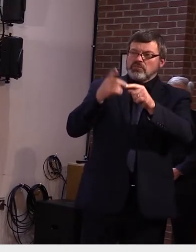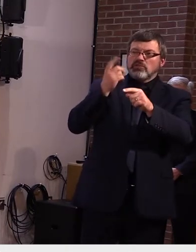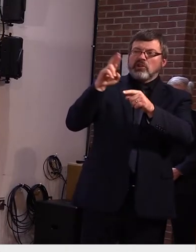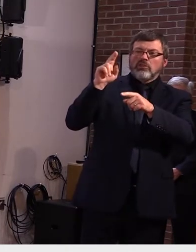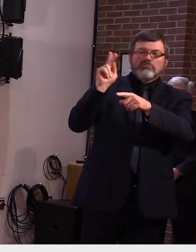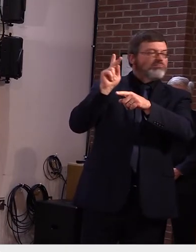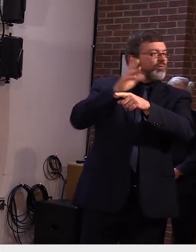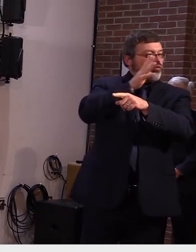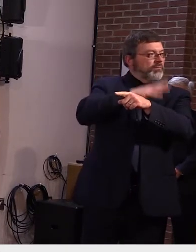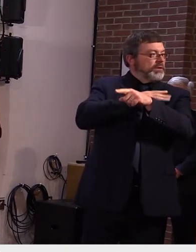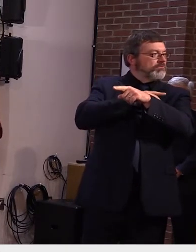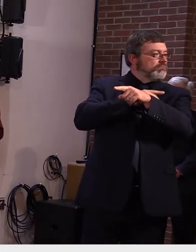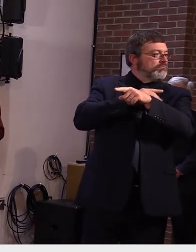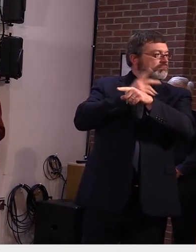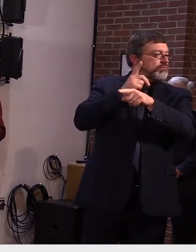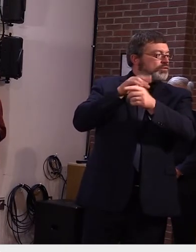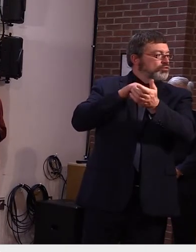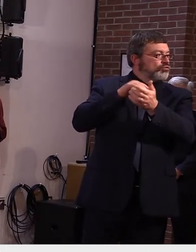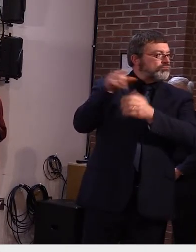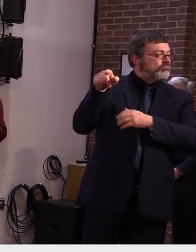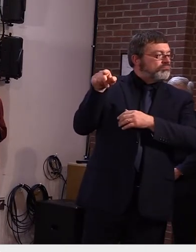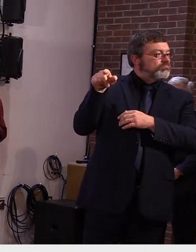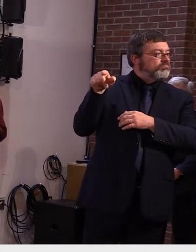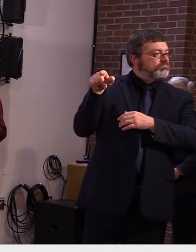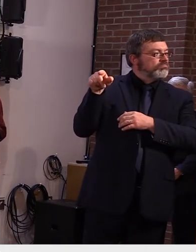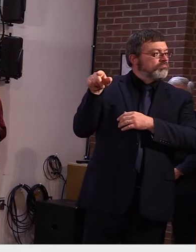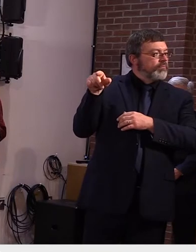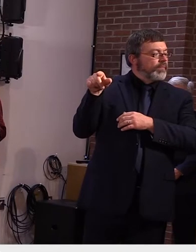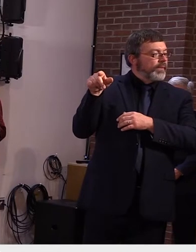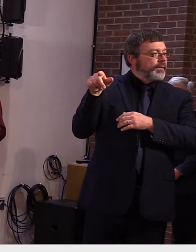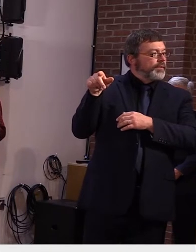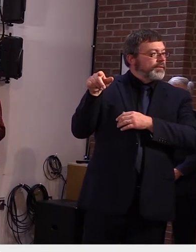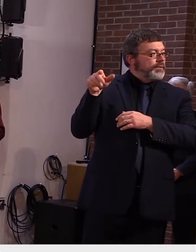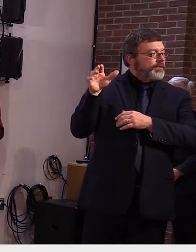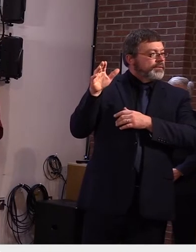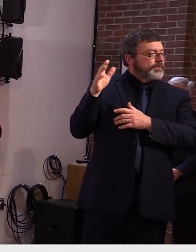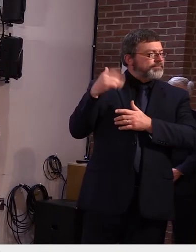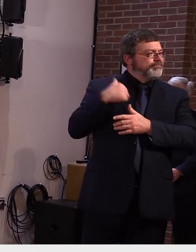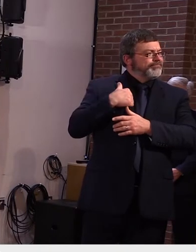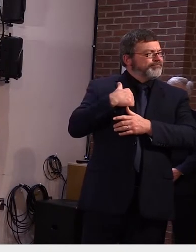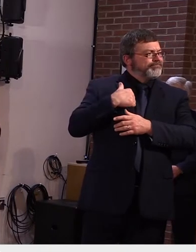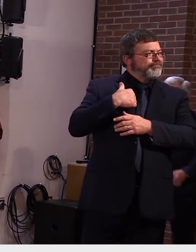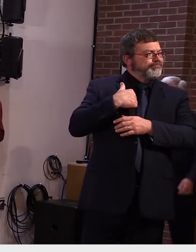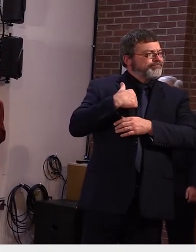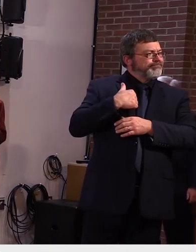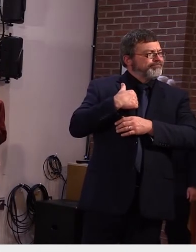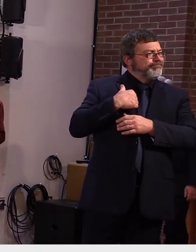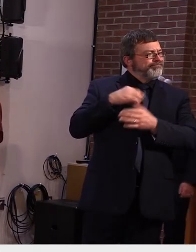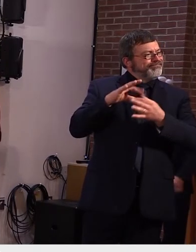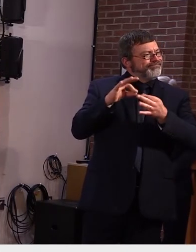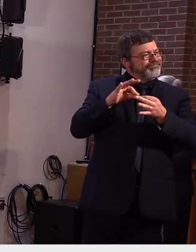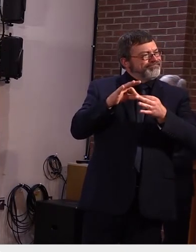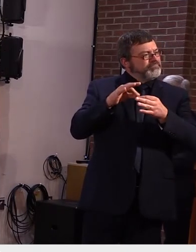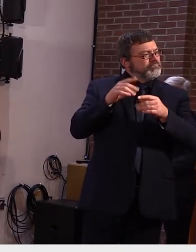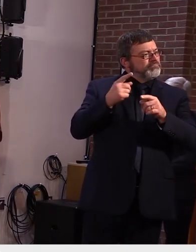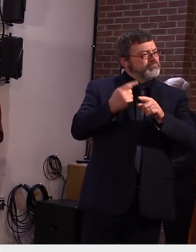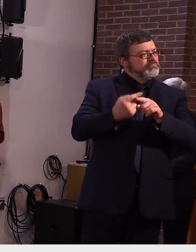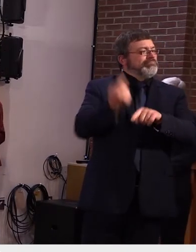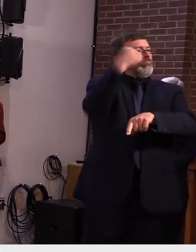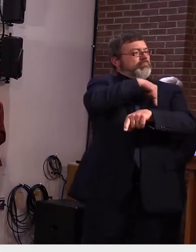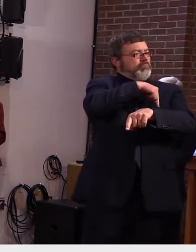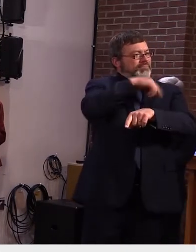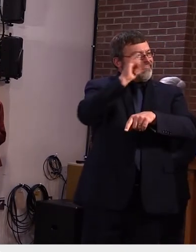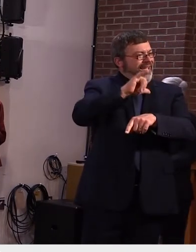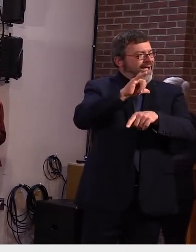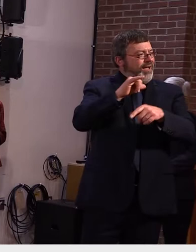the a broken hockey player in the connection with the er doctor at northwest medical the word here i live in south